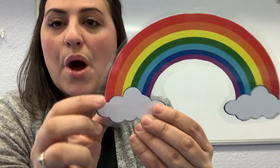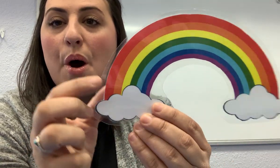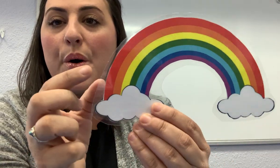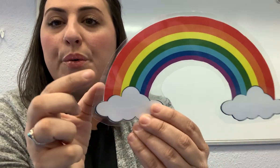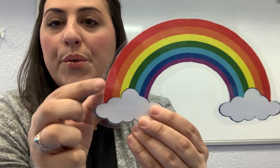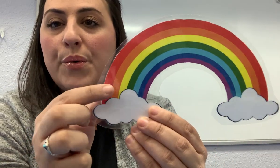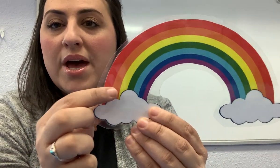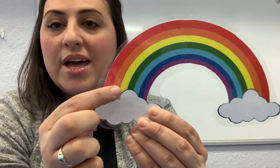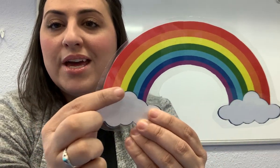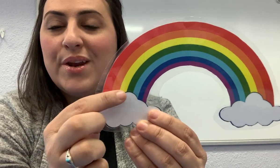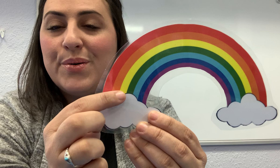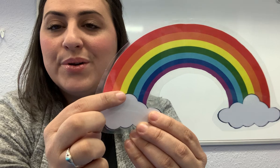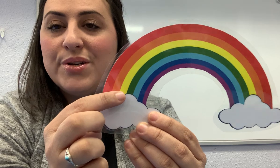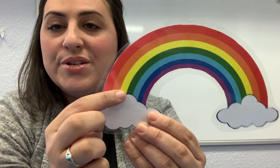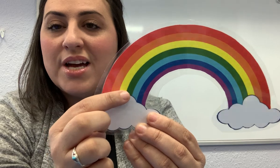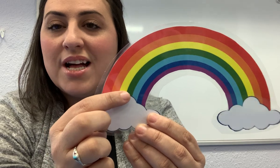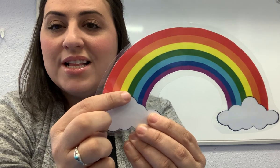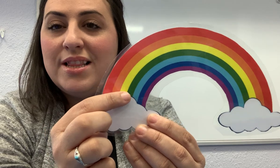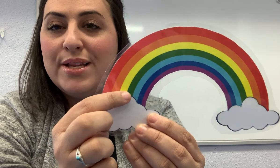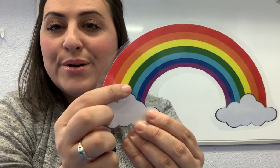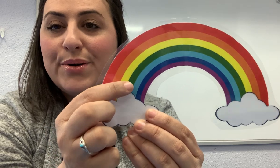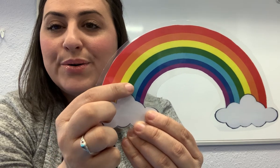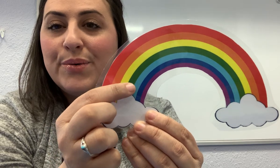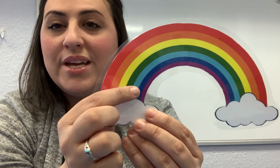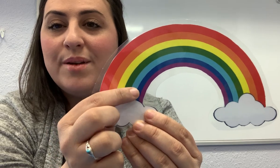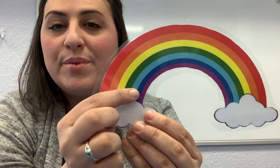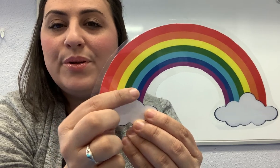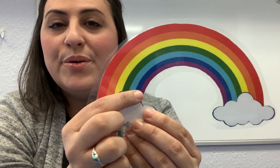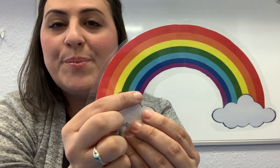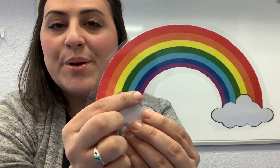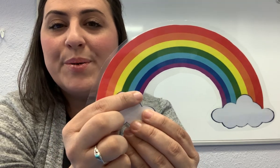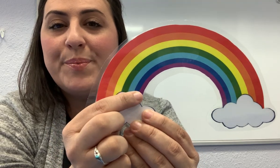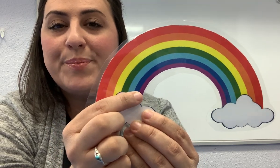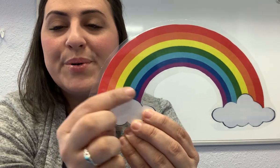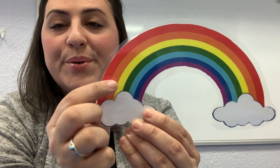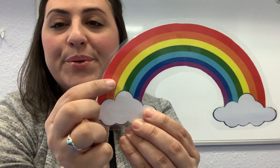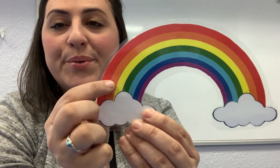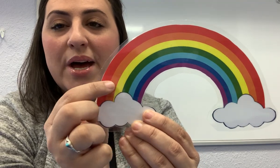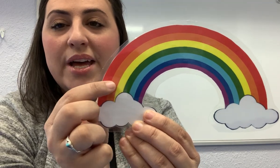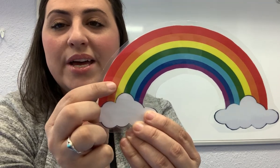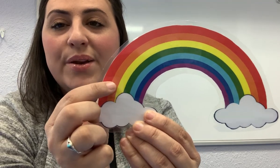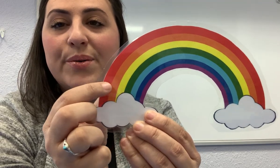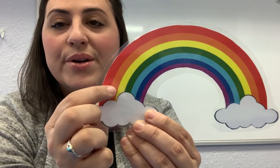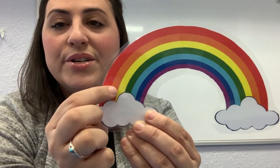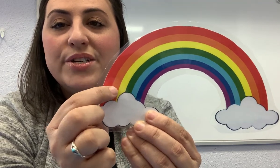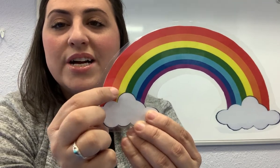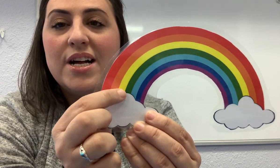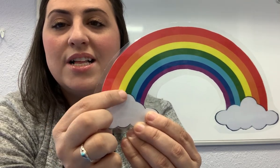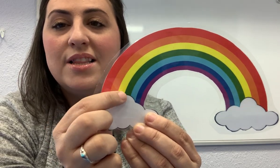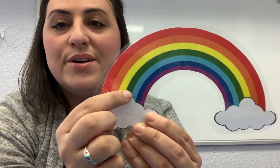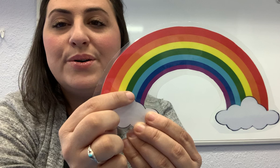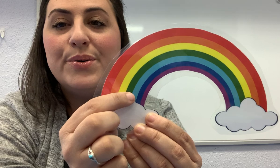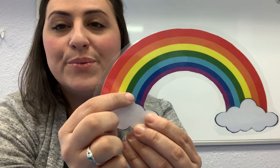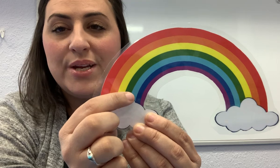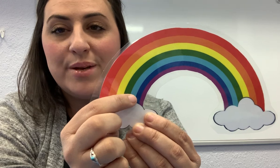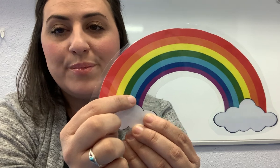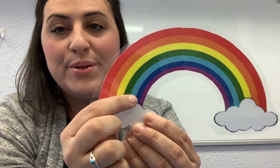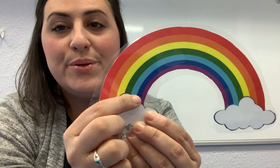red, orange, yellow, green, blue, purple. Red, orange, yellow, green, blue,